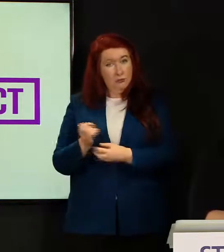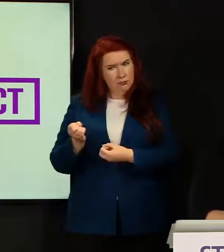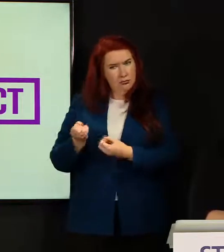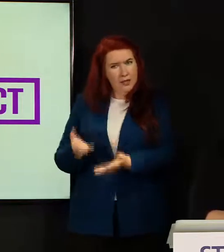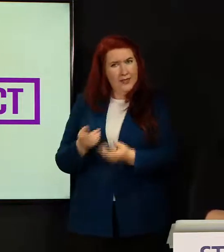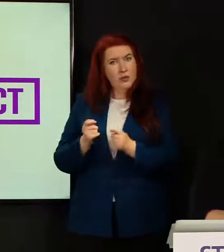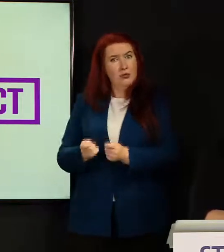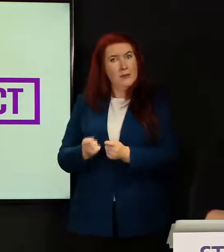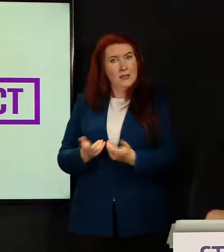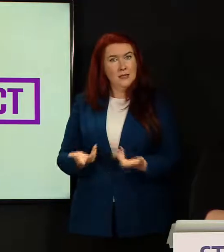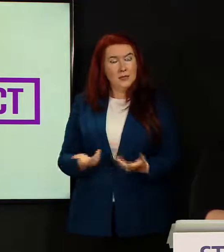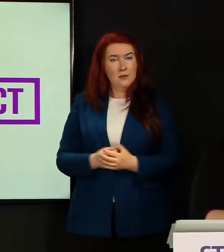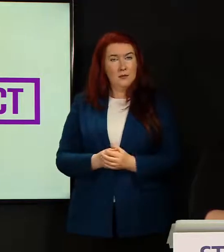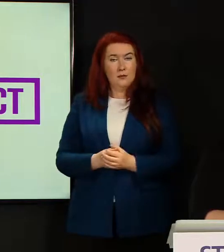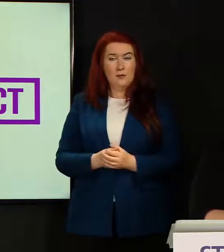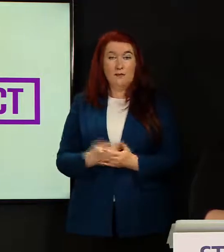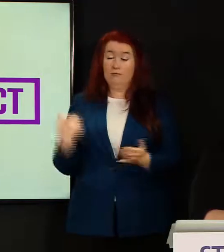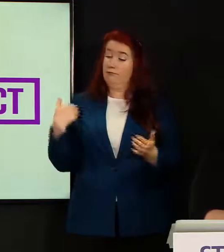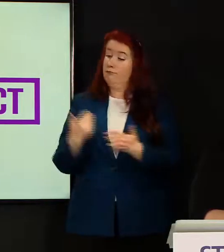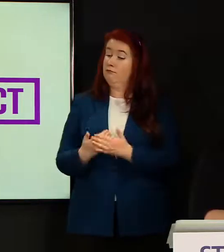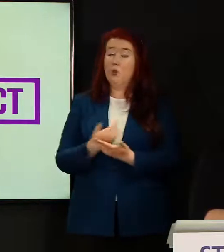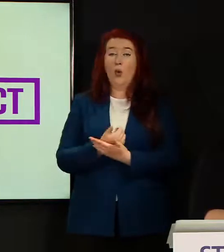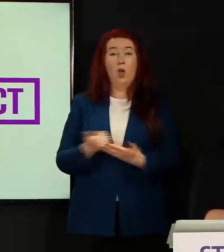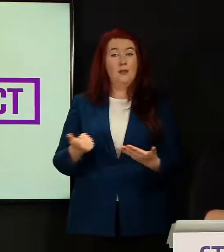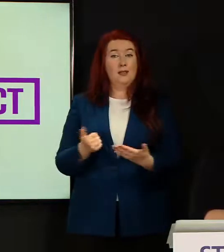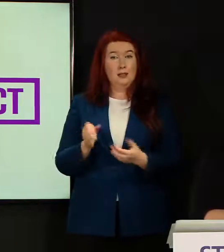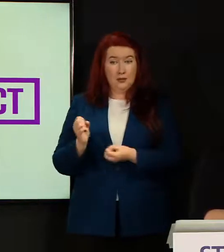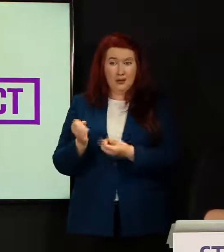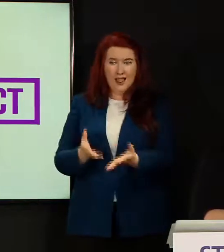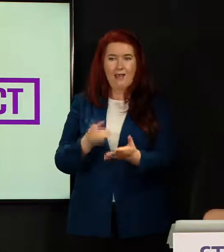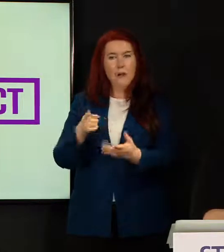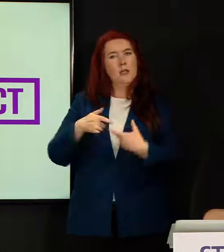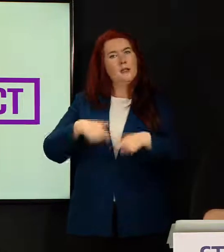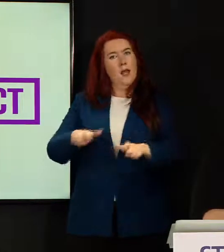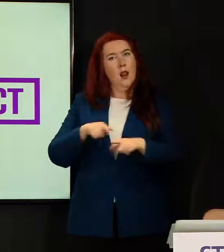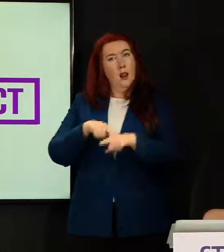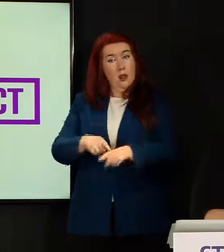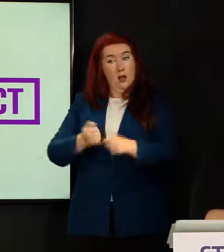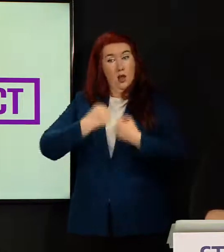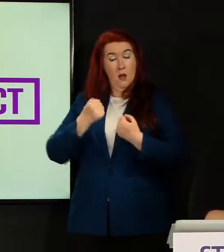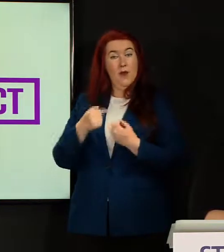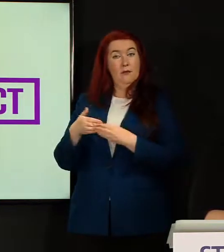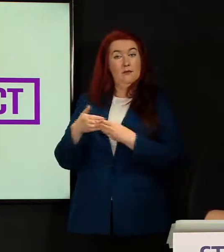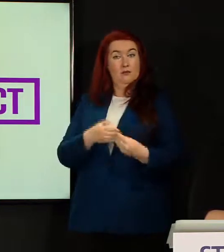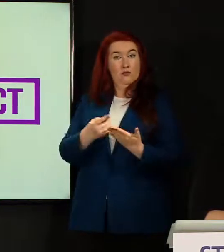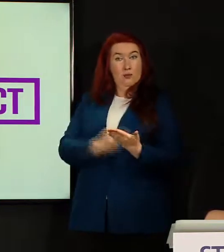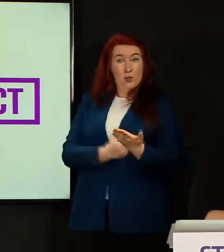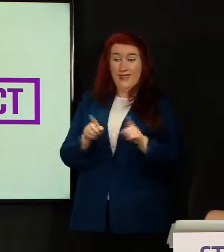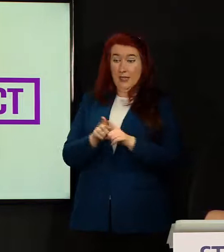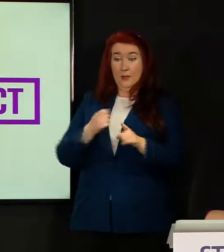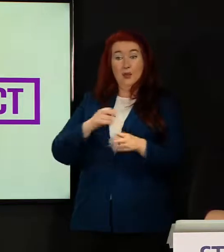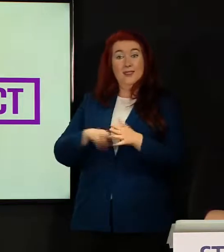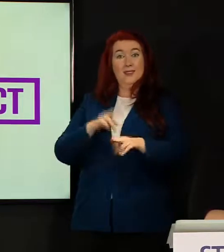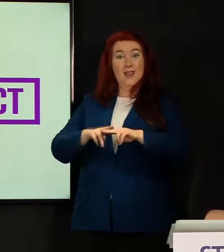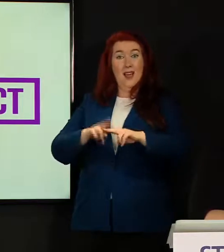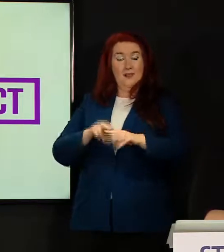all delivered in a way that people have been sticking to the guidelines, including our health and social care staff.